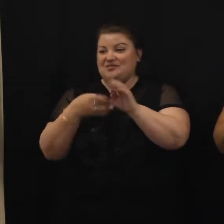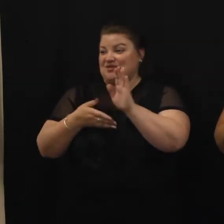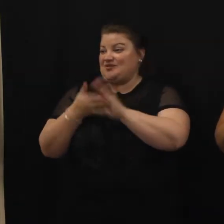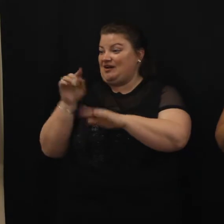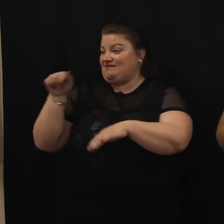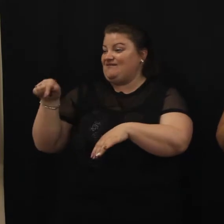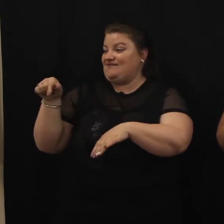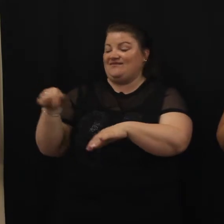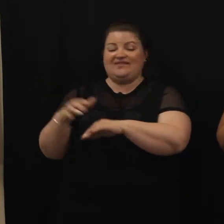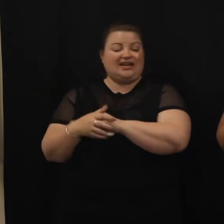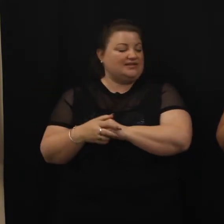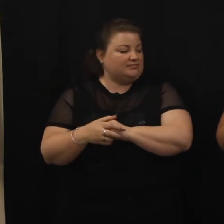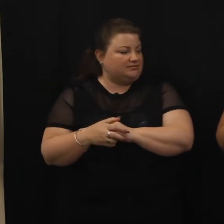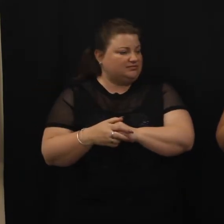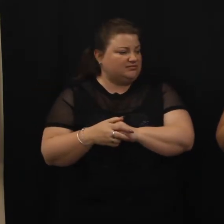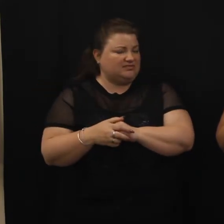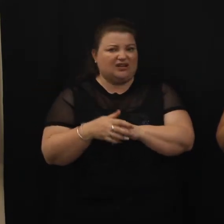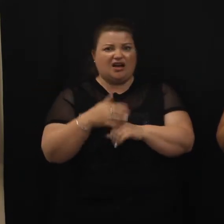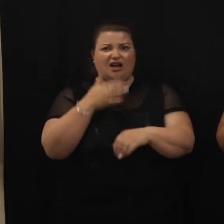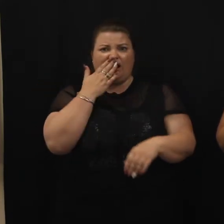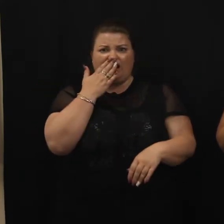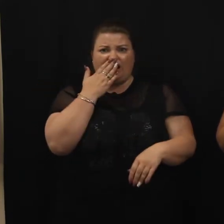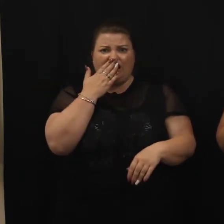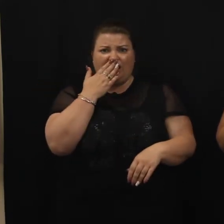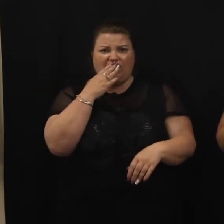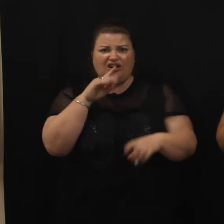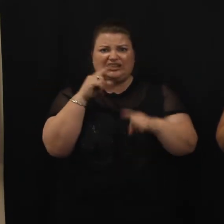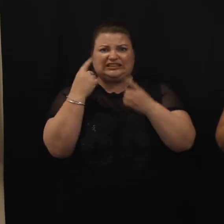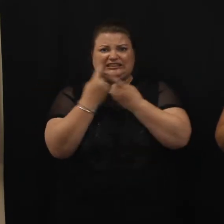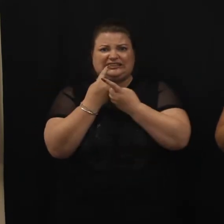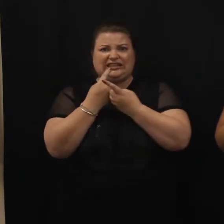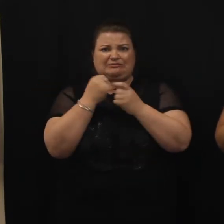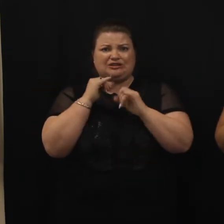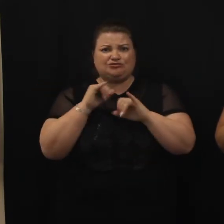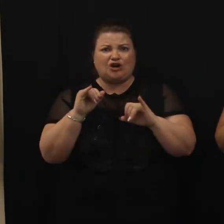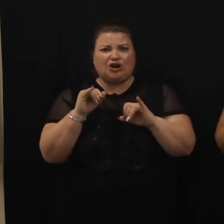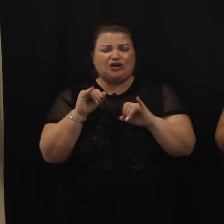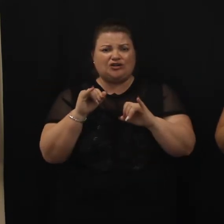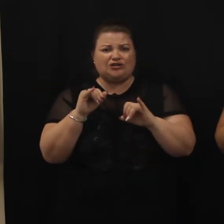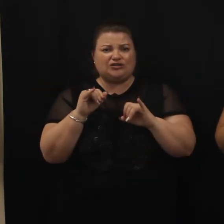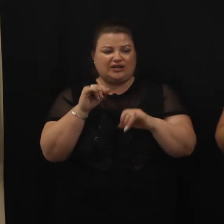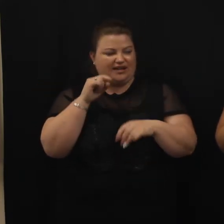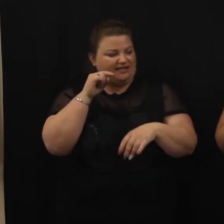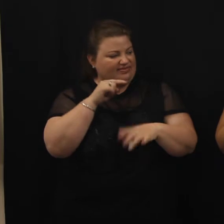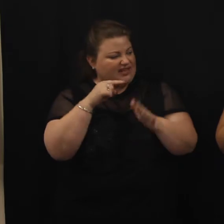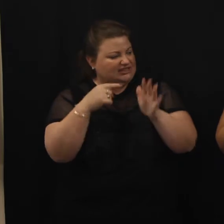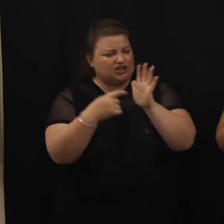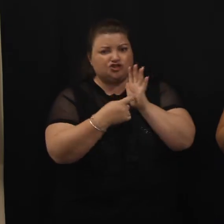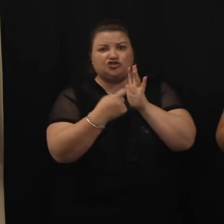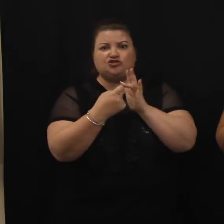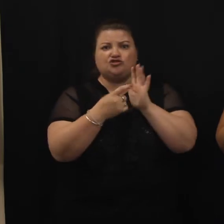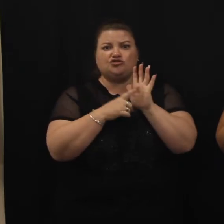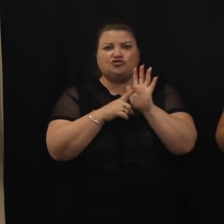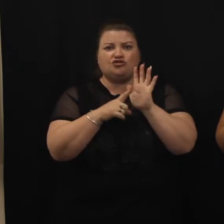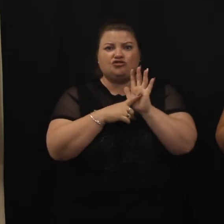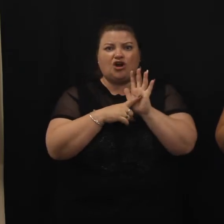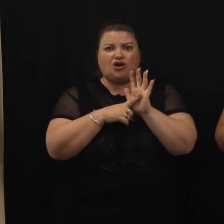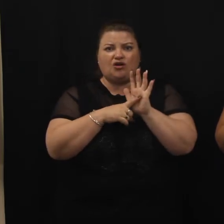Uh-oh, something's wrong. There's a troll that lives under the bridge on the